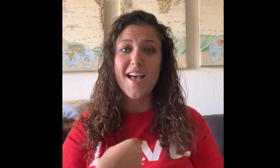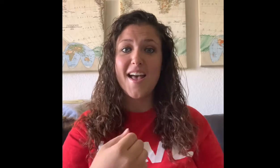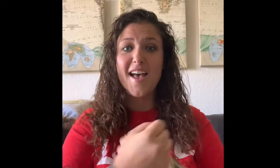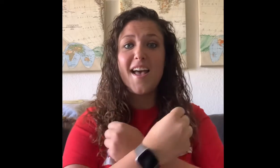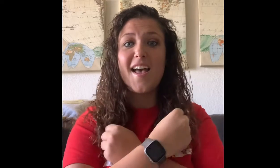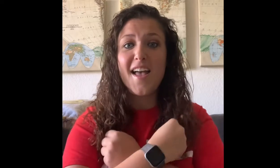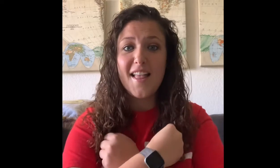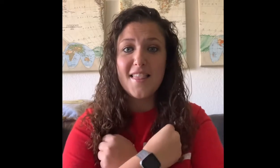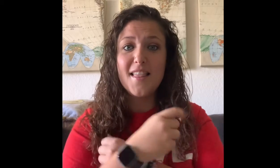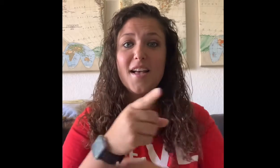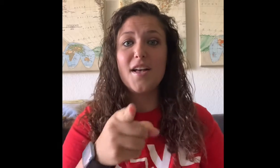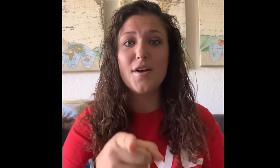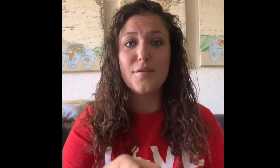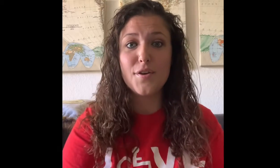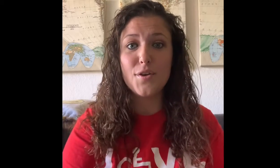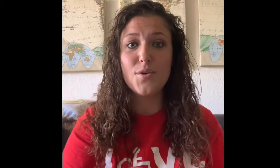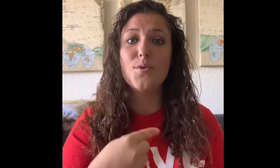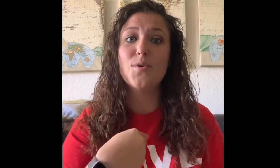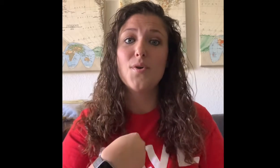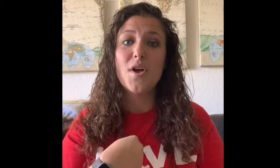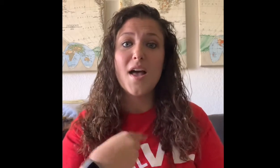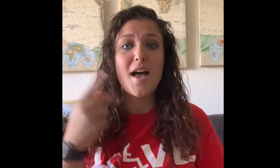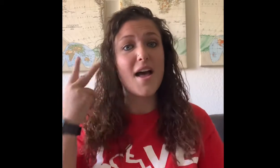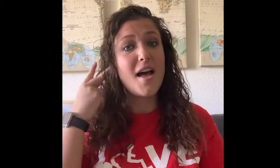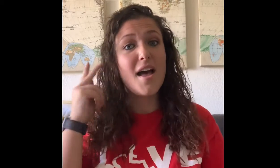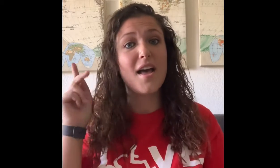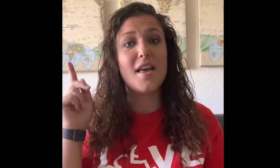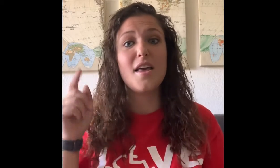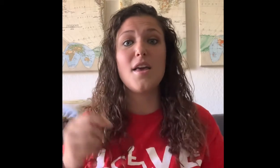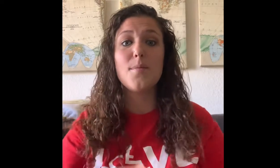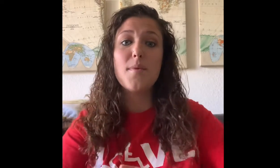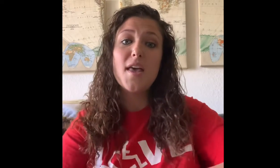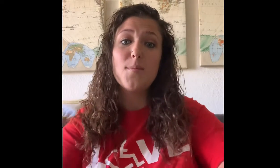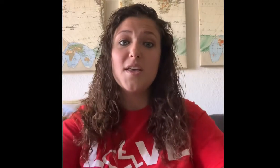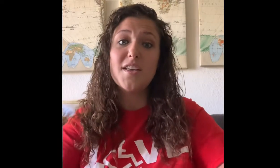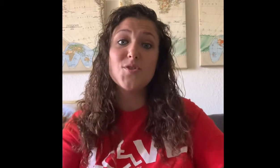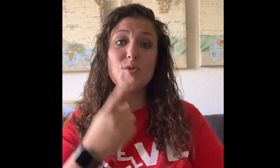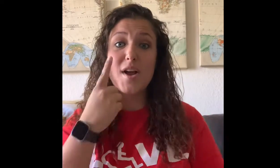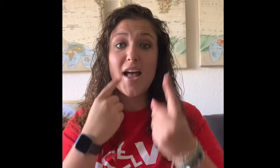I love you, I hear babies cry,